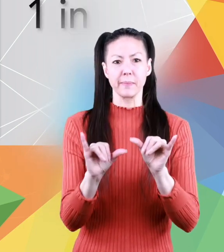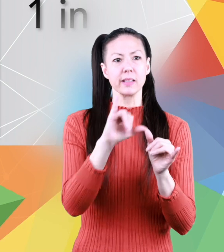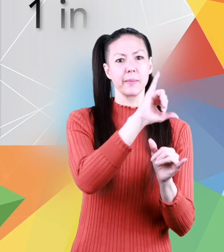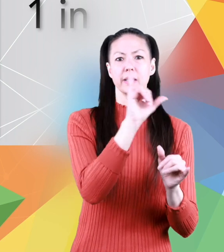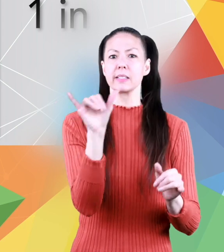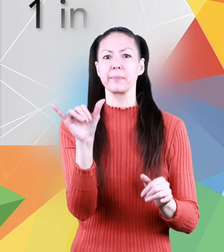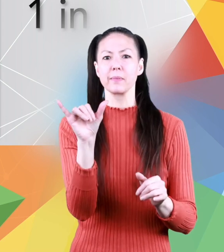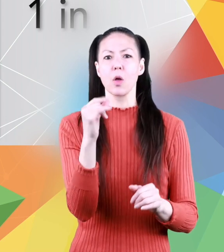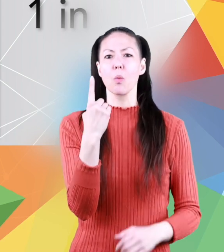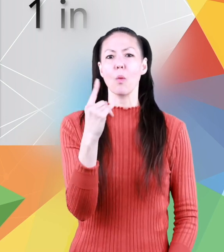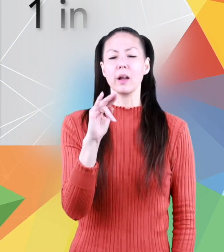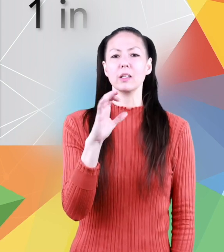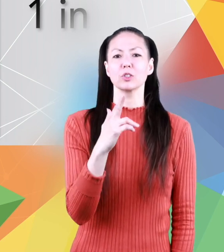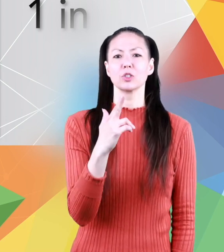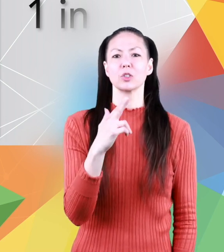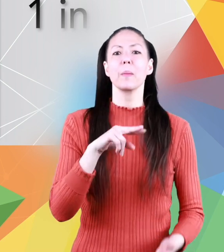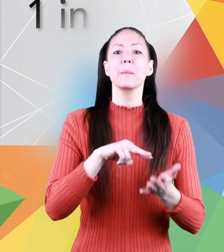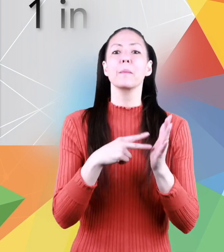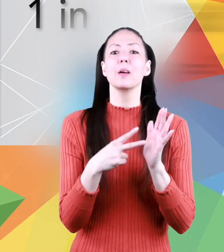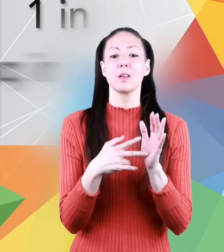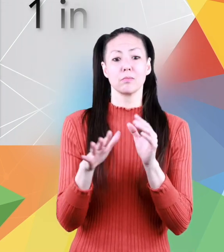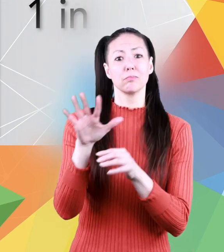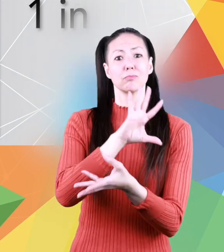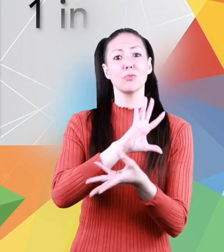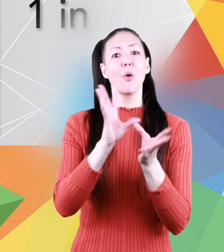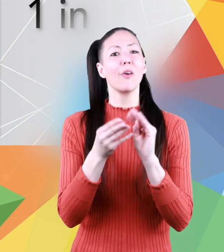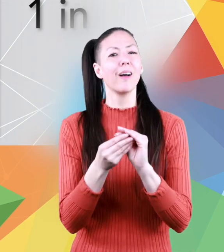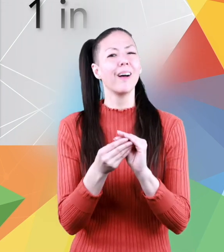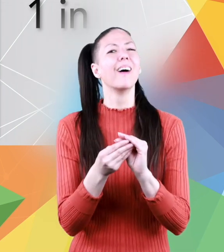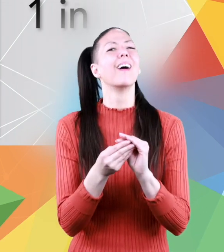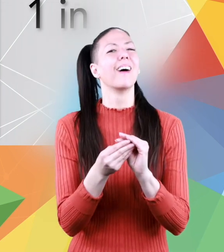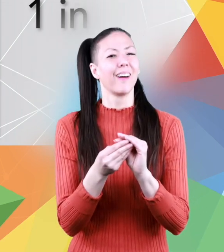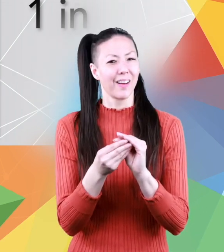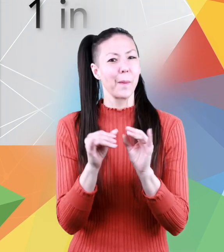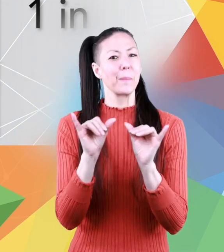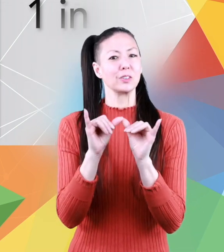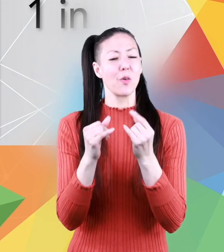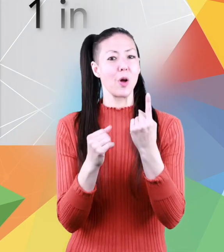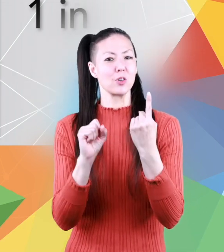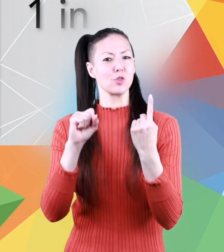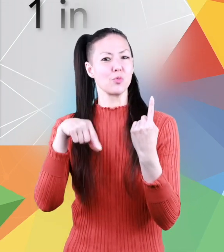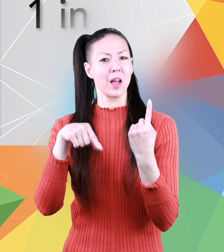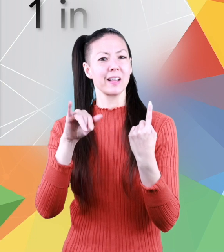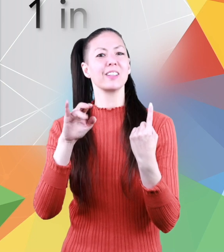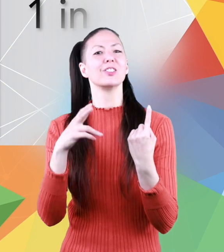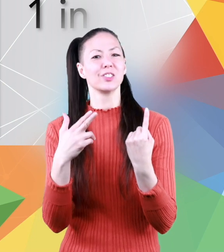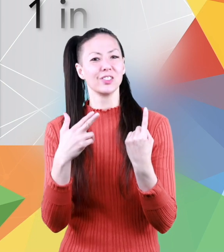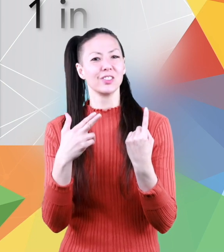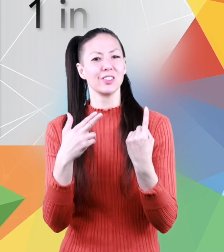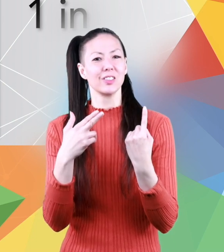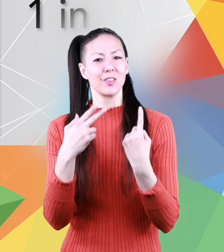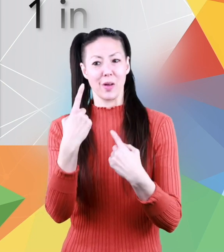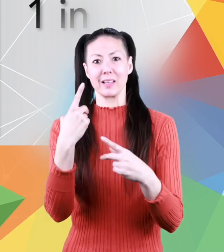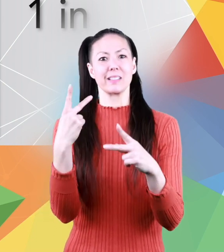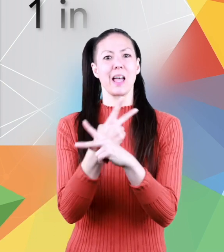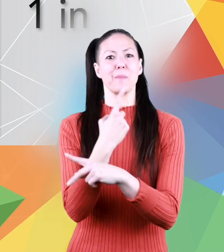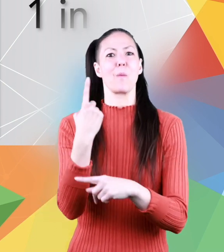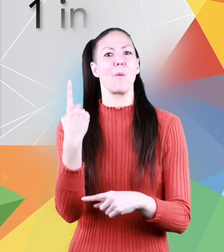is one inch meaning that its total area measures one square inch side times side or one